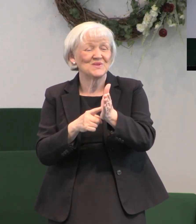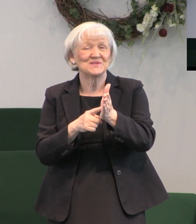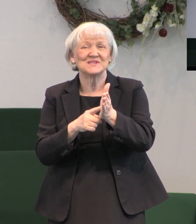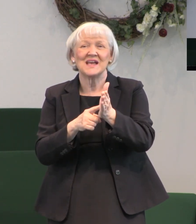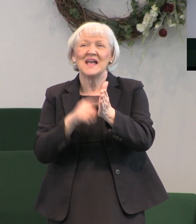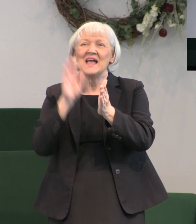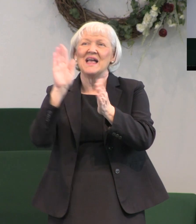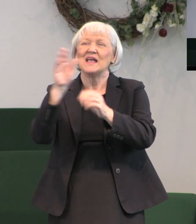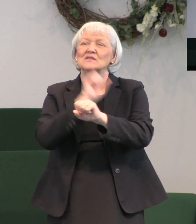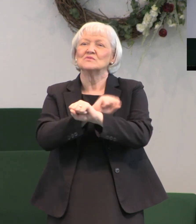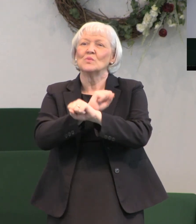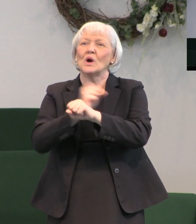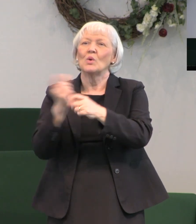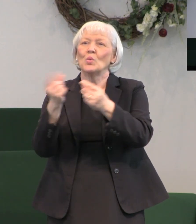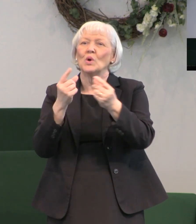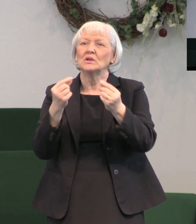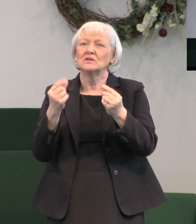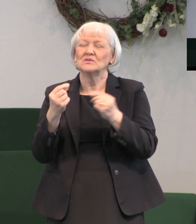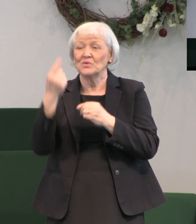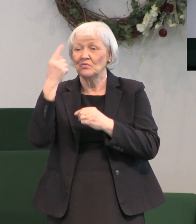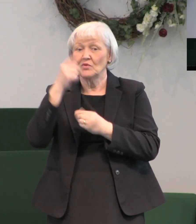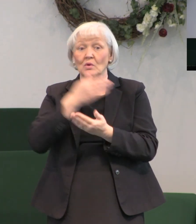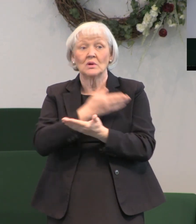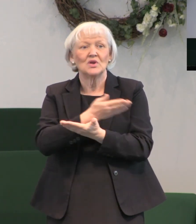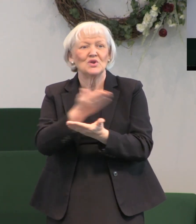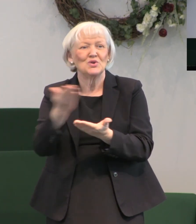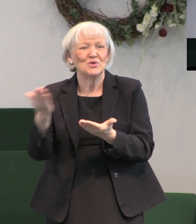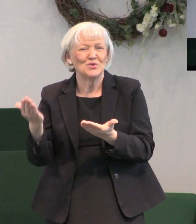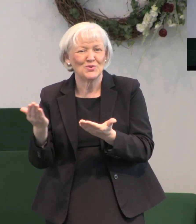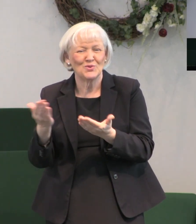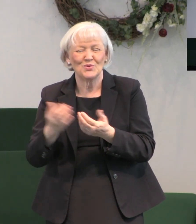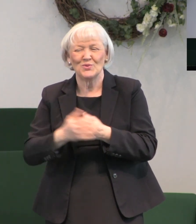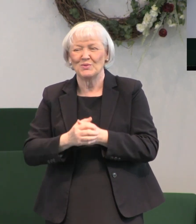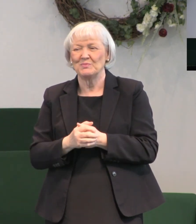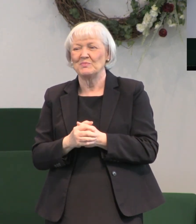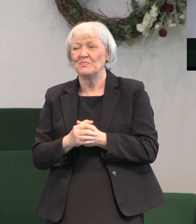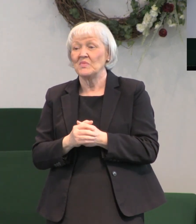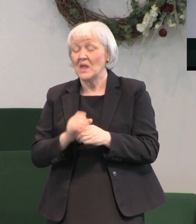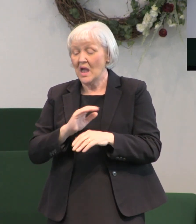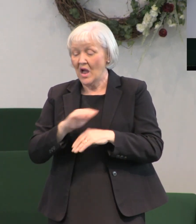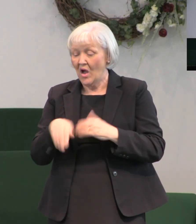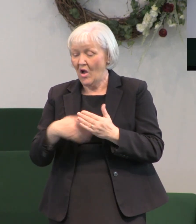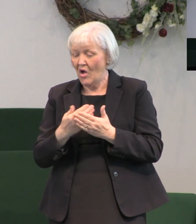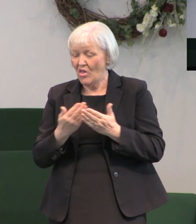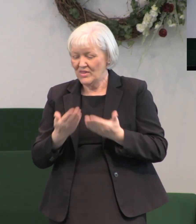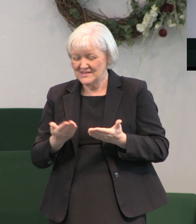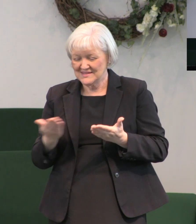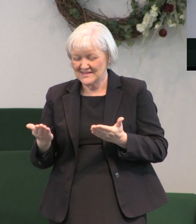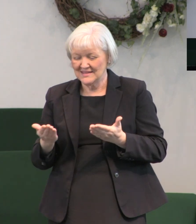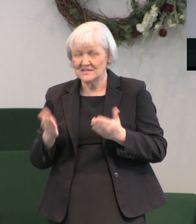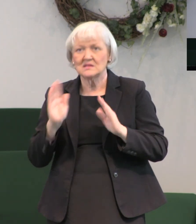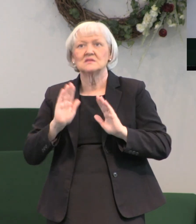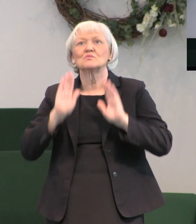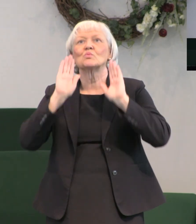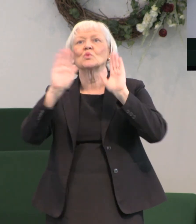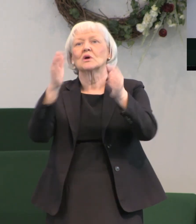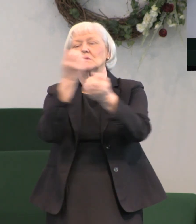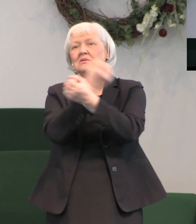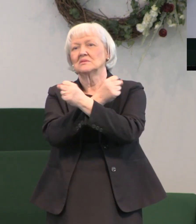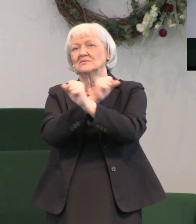can do for you but these things this wonderful salvation he has bought